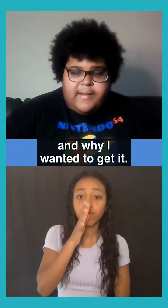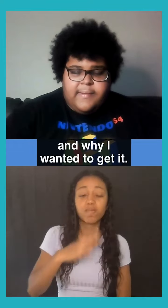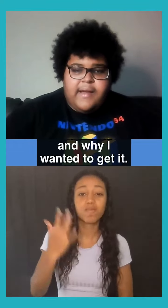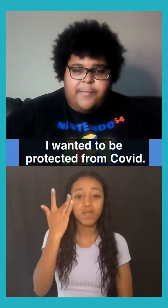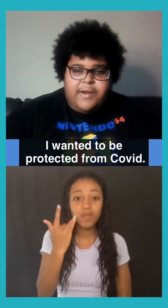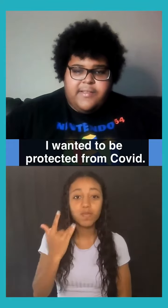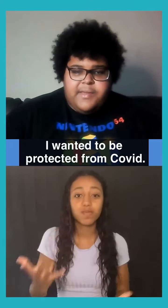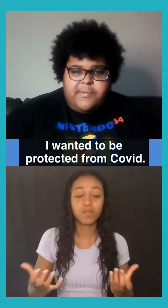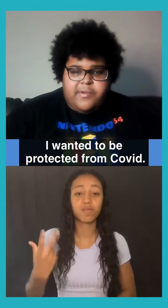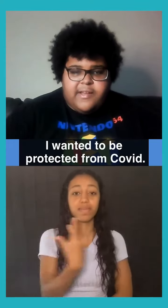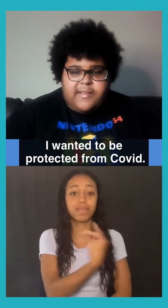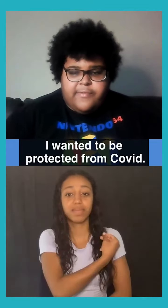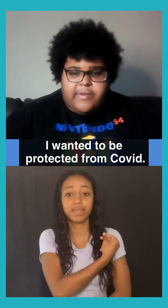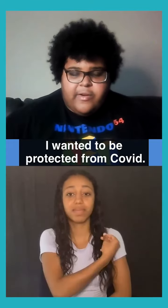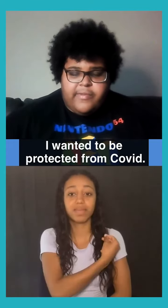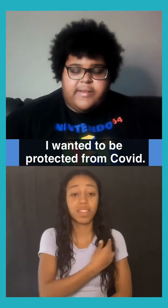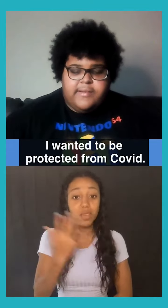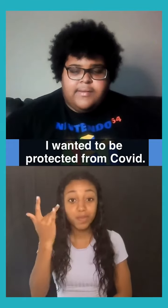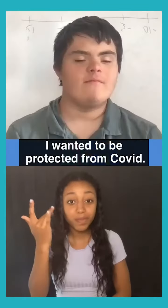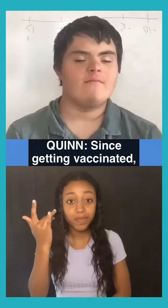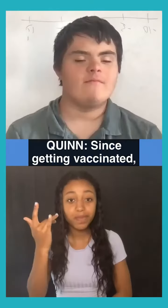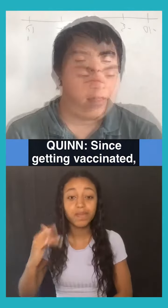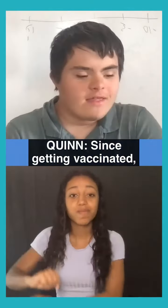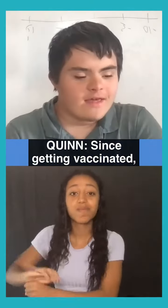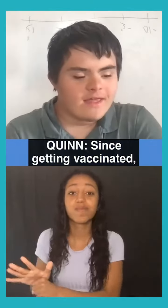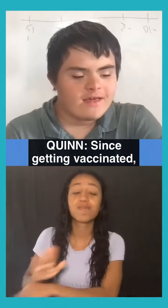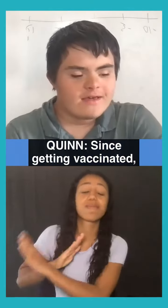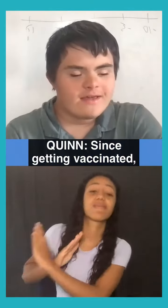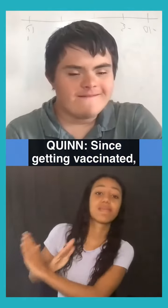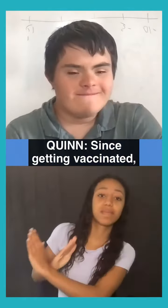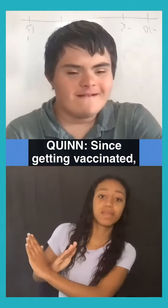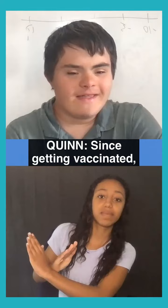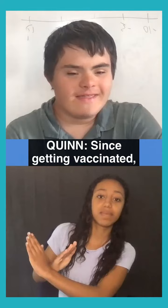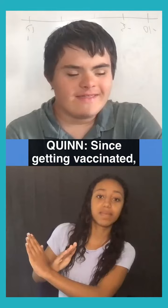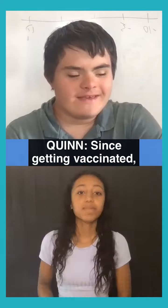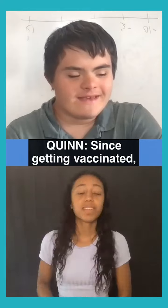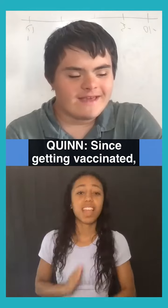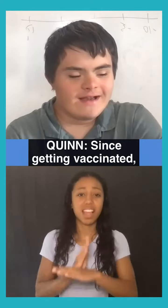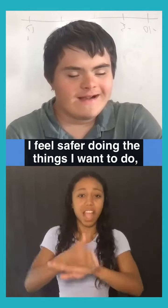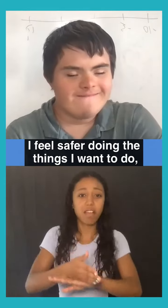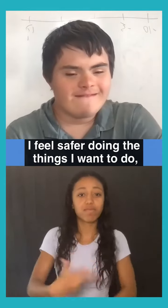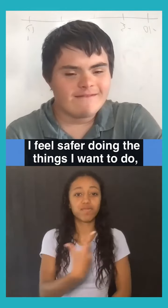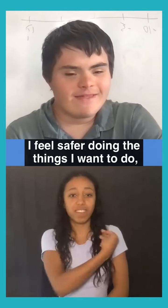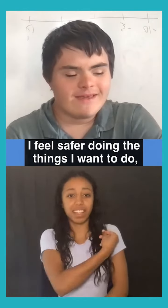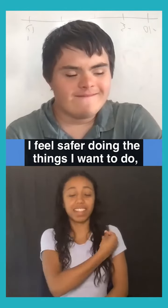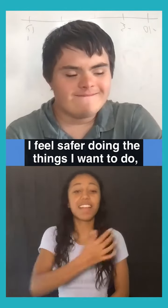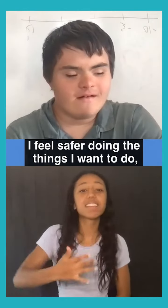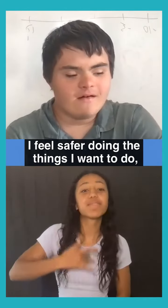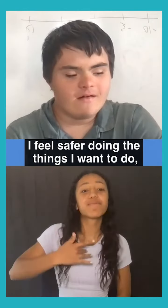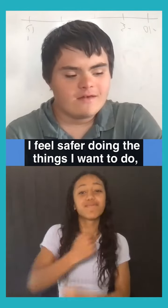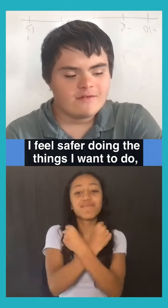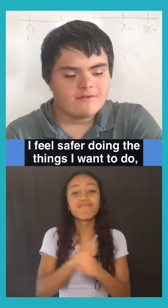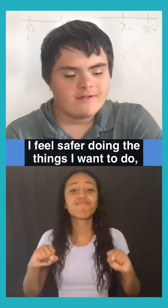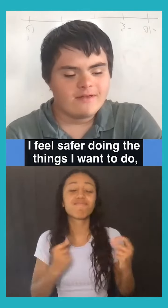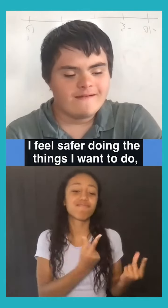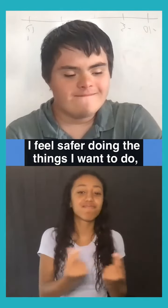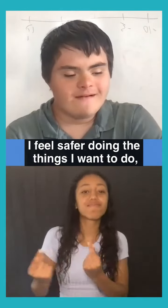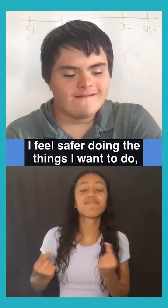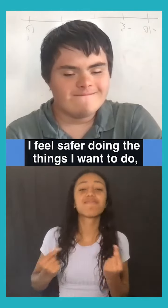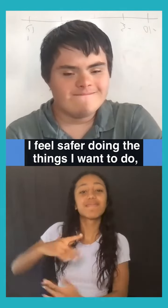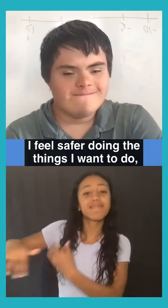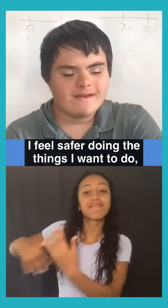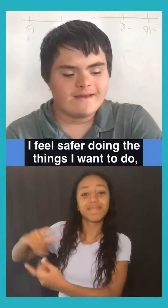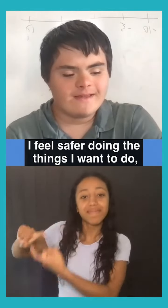I wanted to get it. I wanted to be protected from COVID. Quinn. I've been fascinated. I've been safer doing